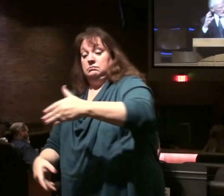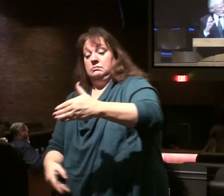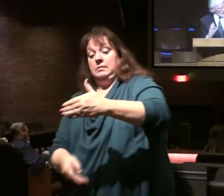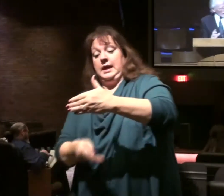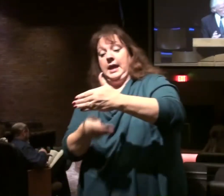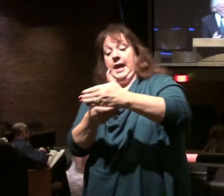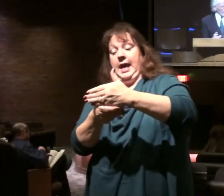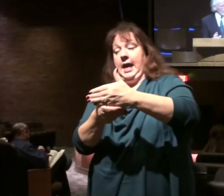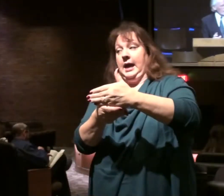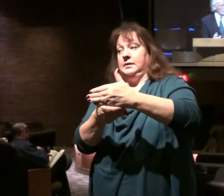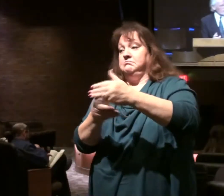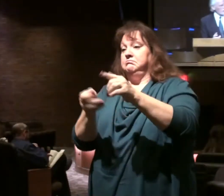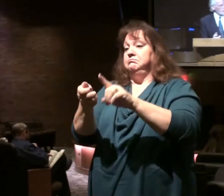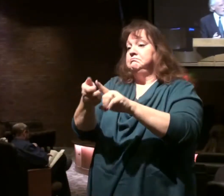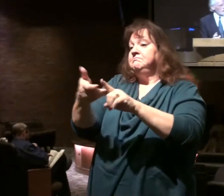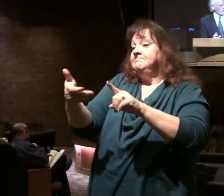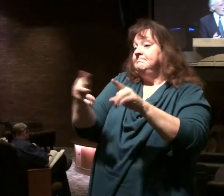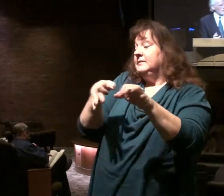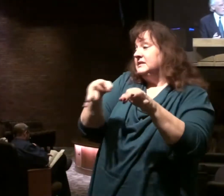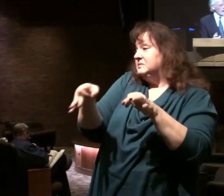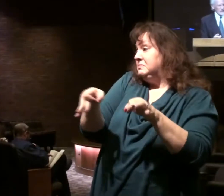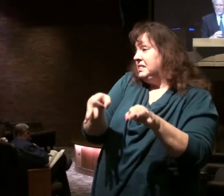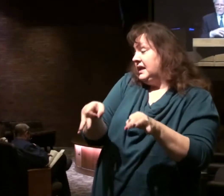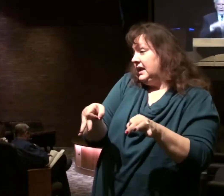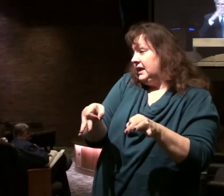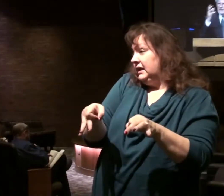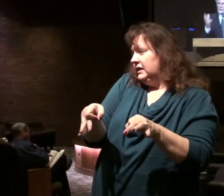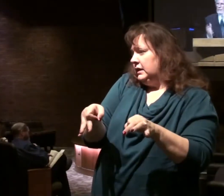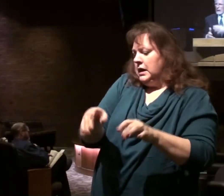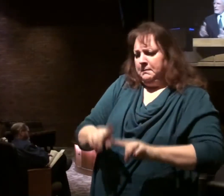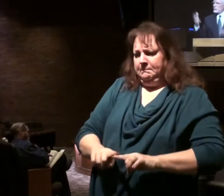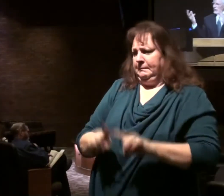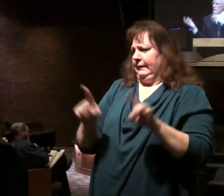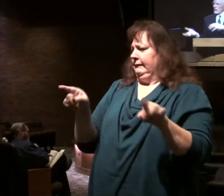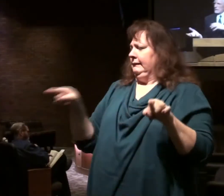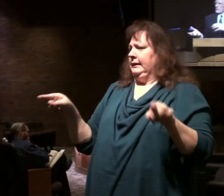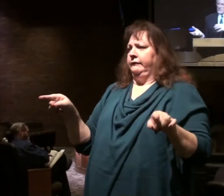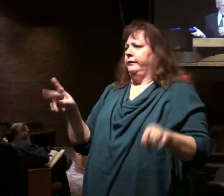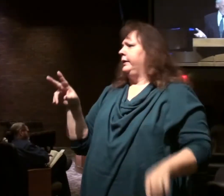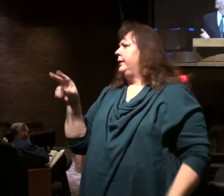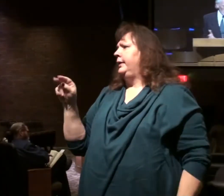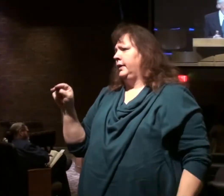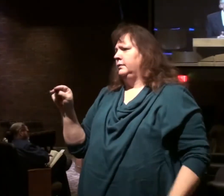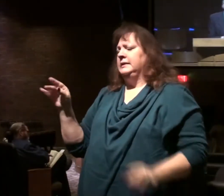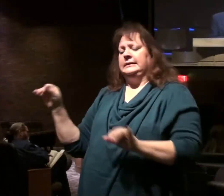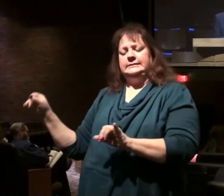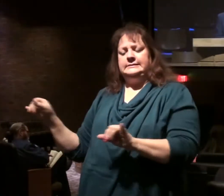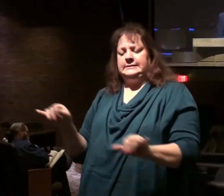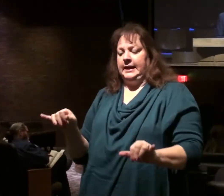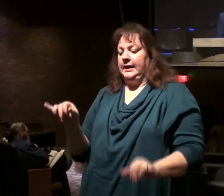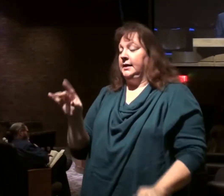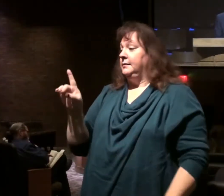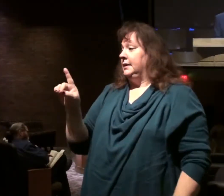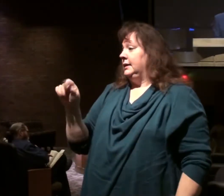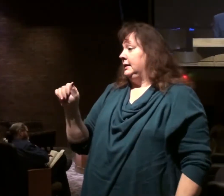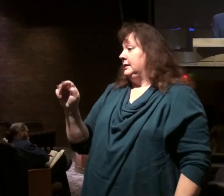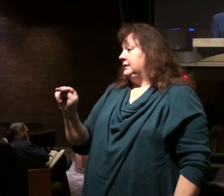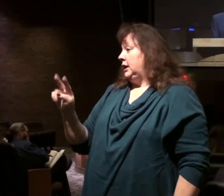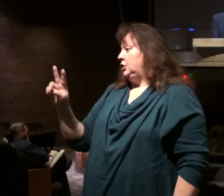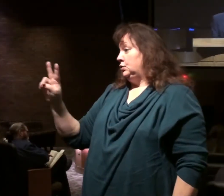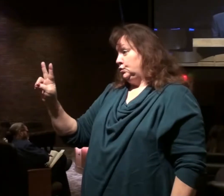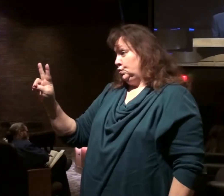he may clarify, but it's not like he's changing things. So in Daniel chapter 2,